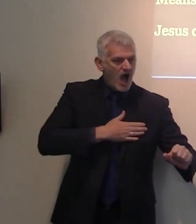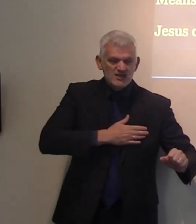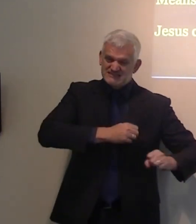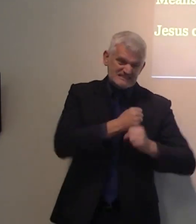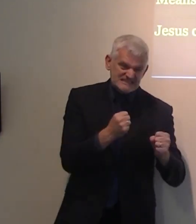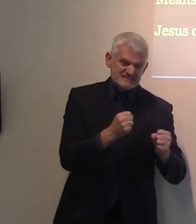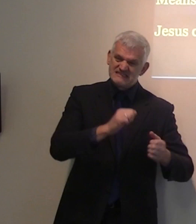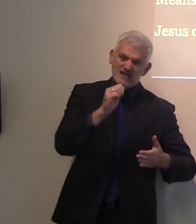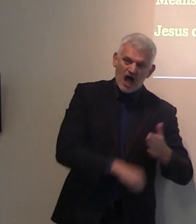world.